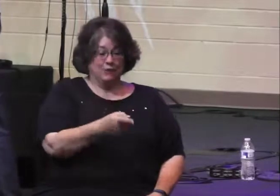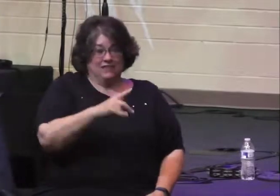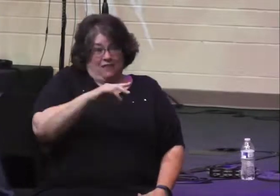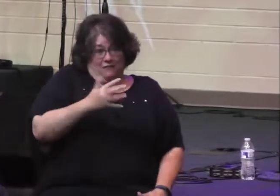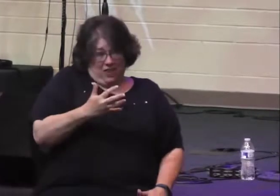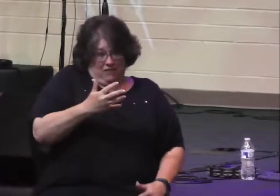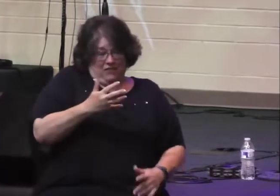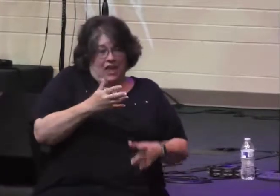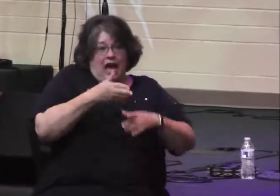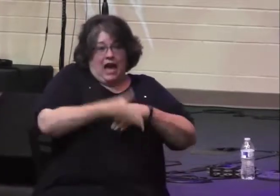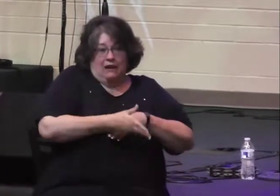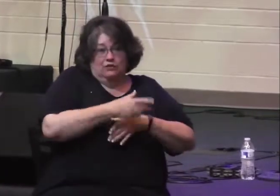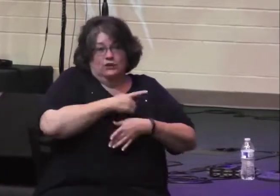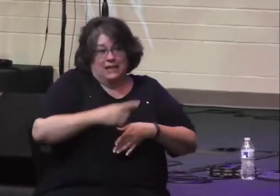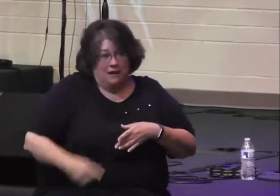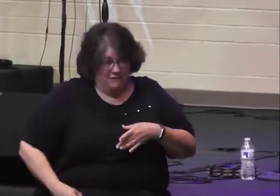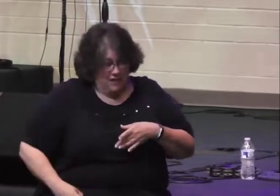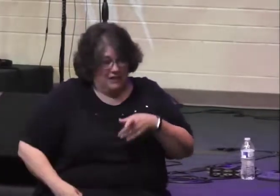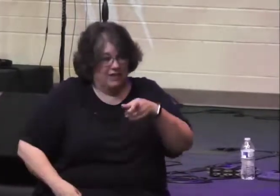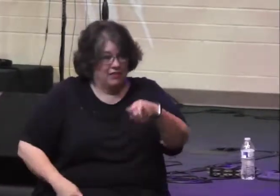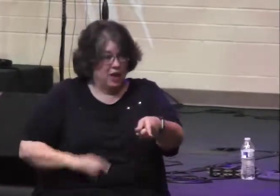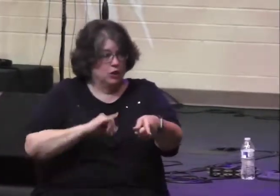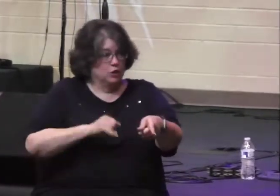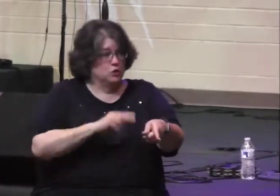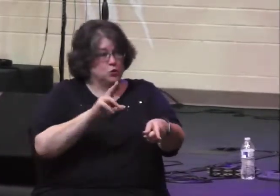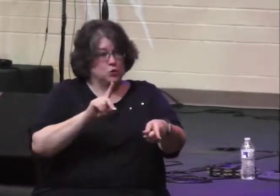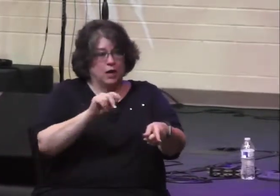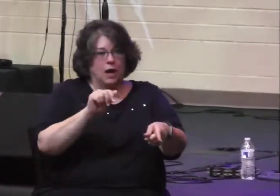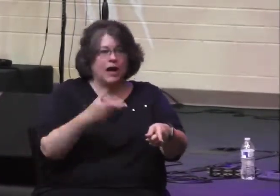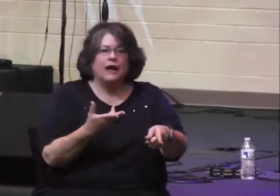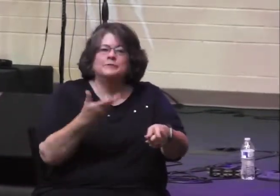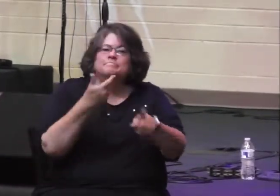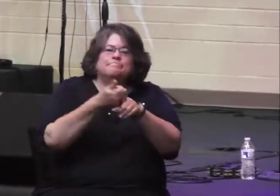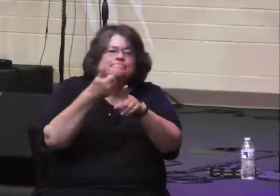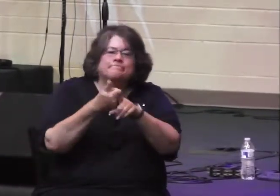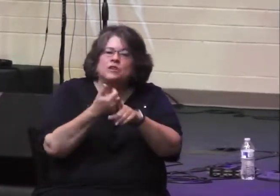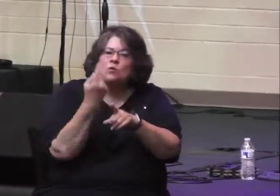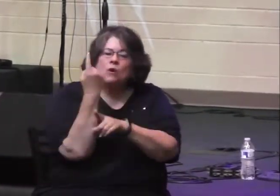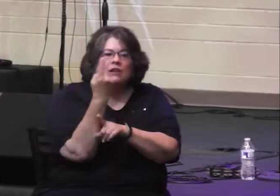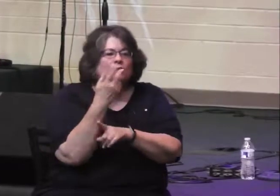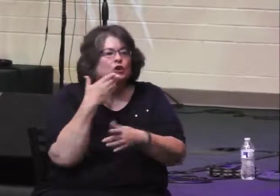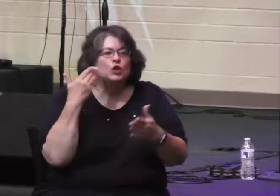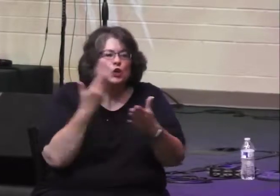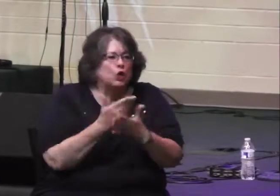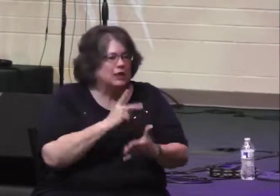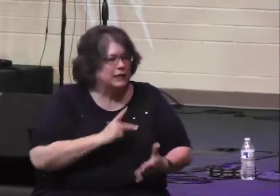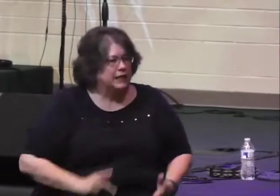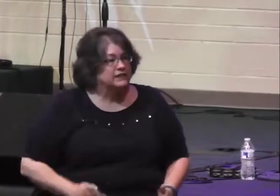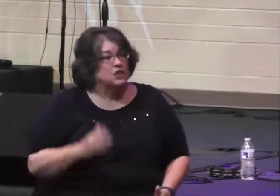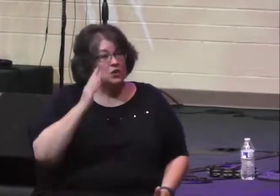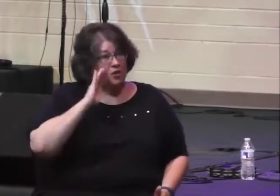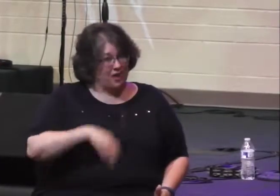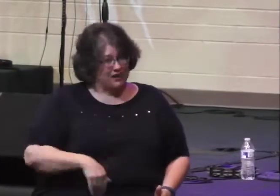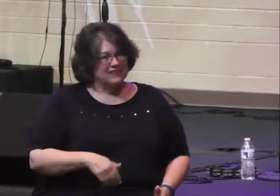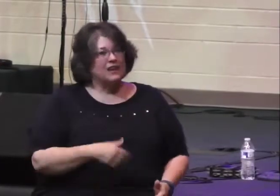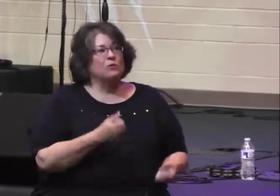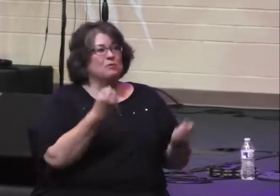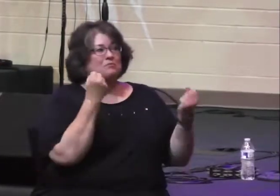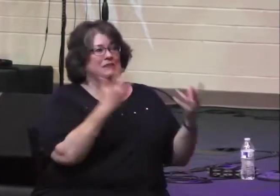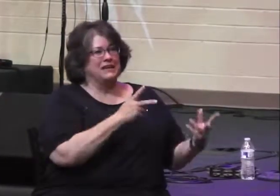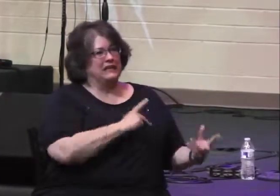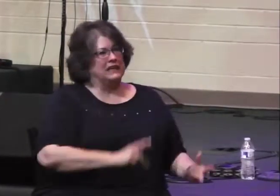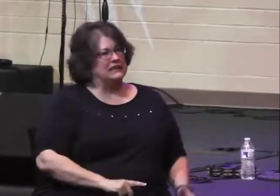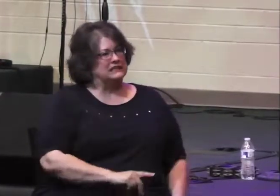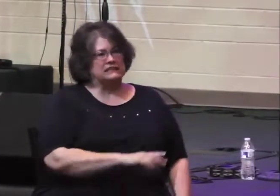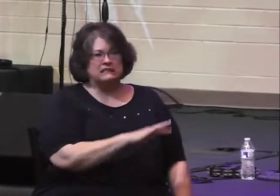after David in Judah. And he's one of the good kings of the Old Testament.